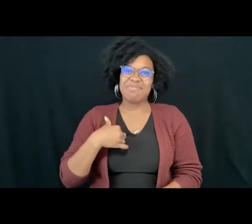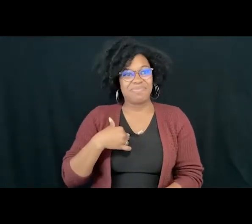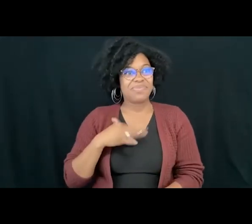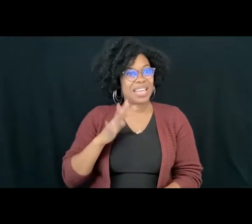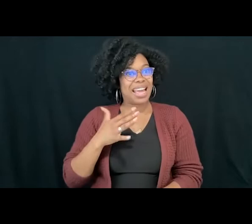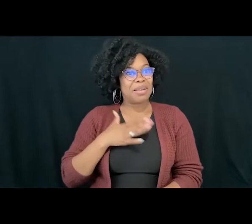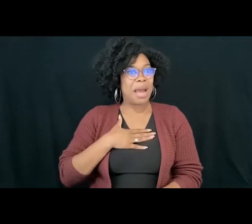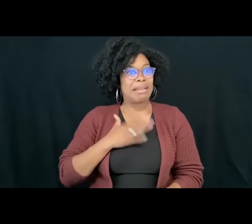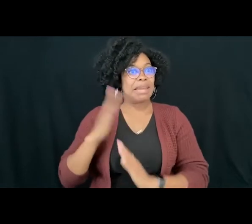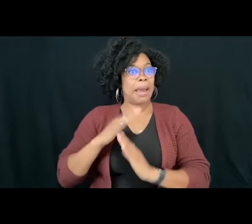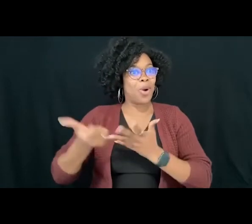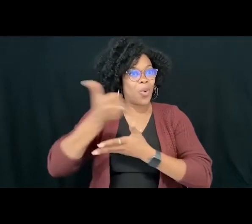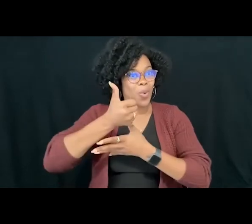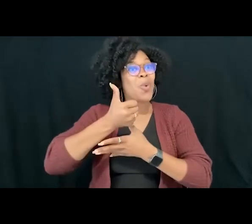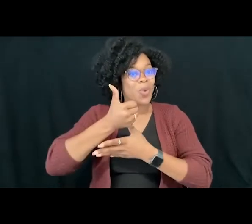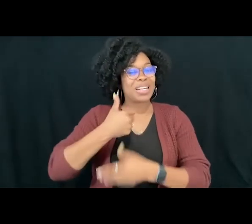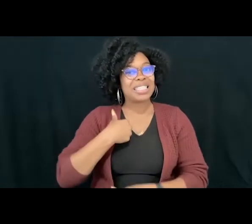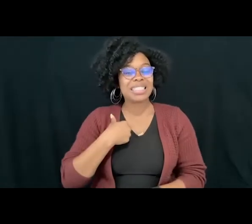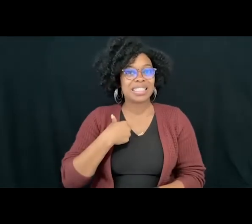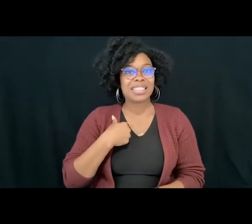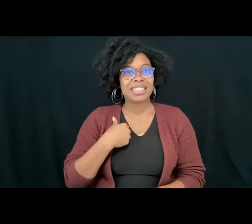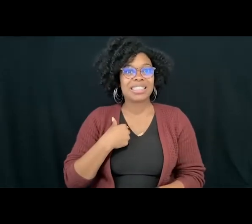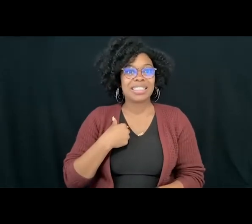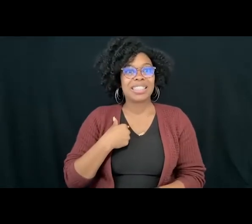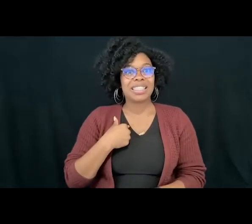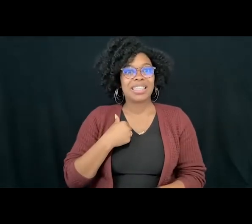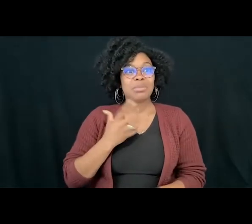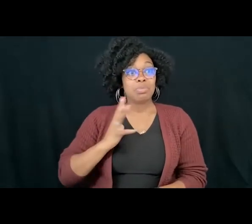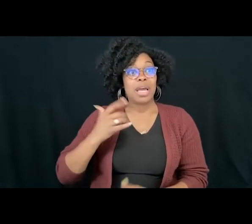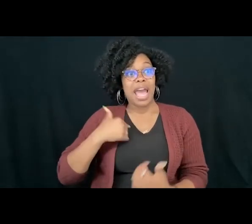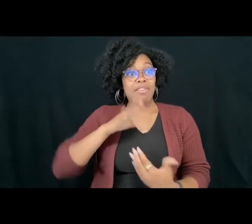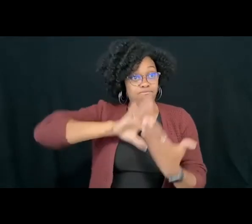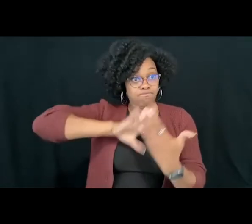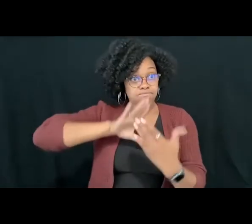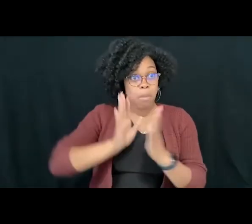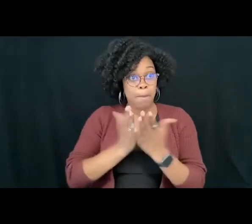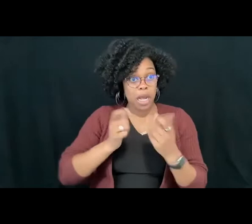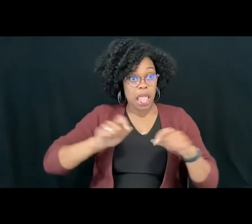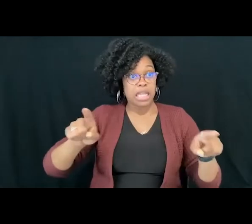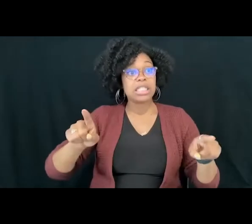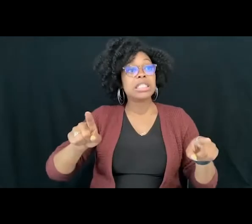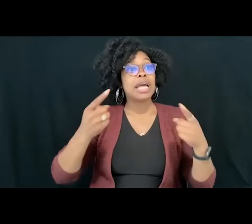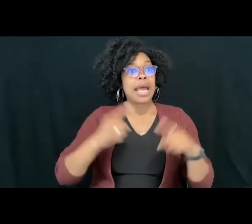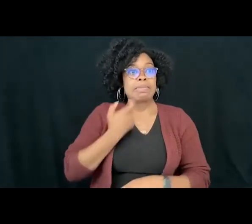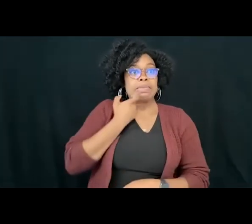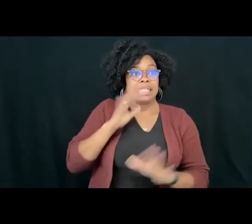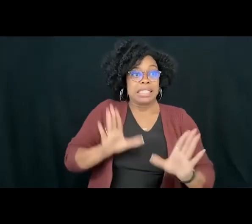I have to say, I, we had an in-person book launch on Sunday, and it was great, but it was so many